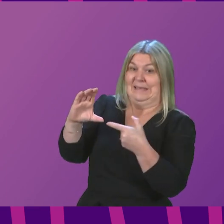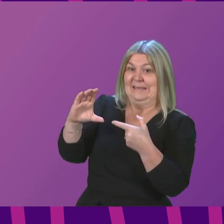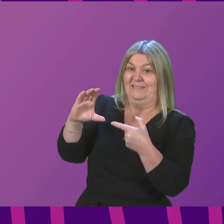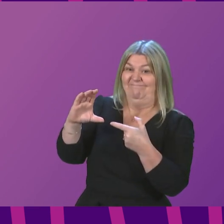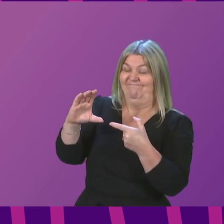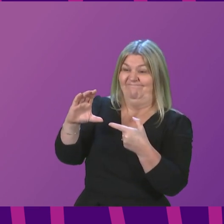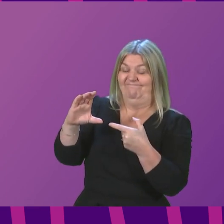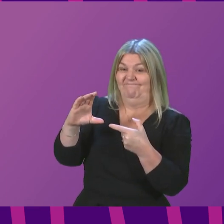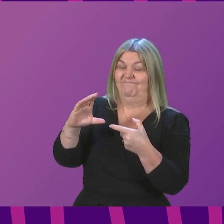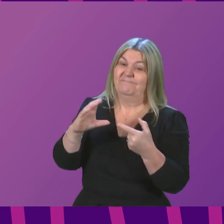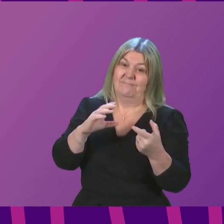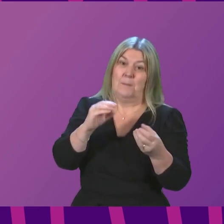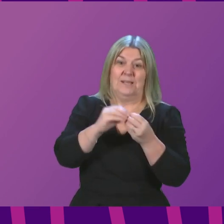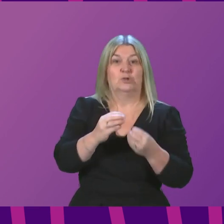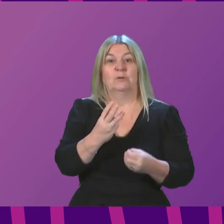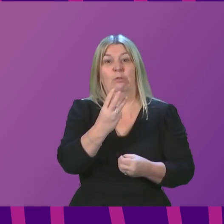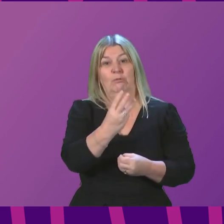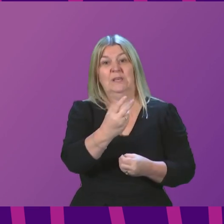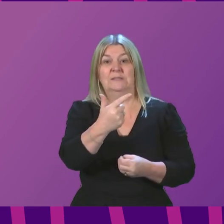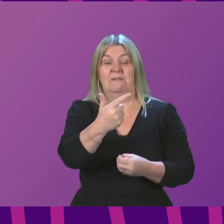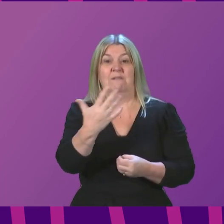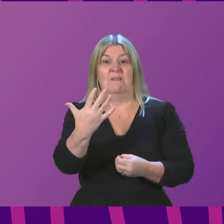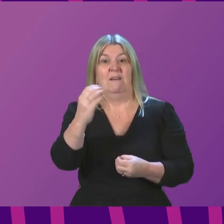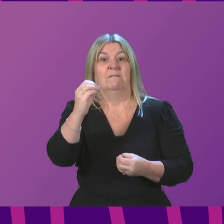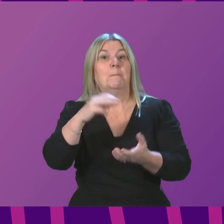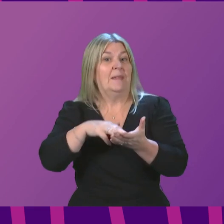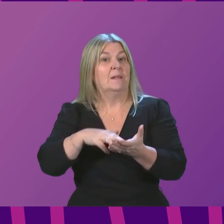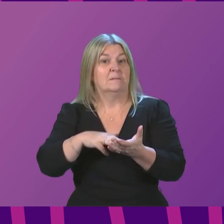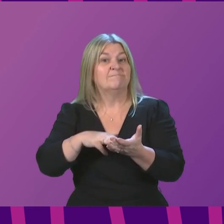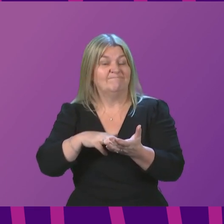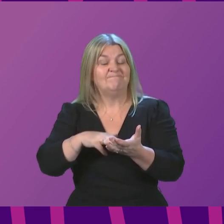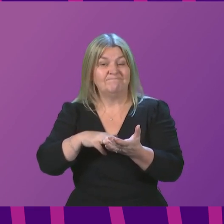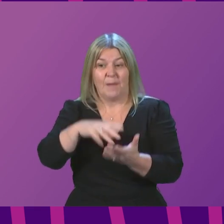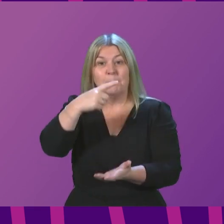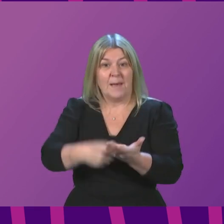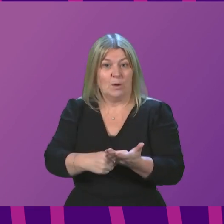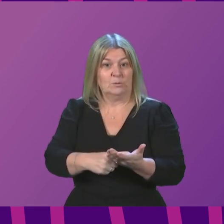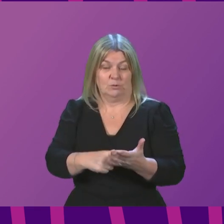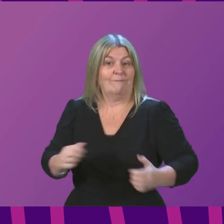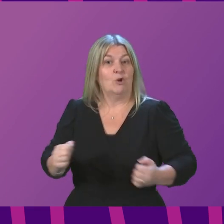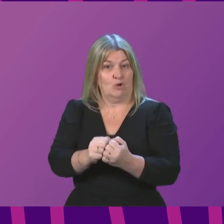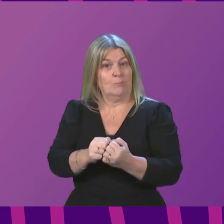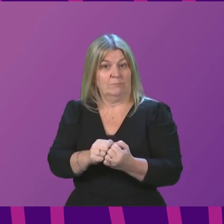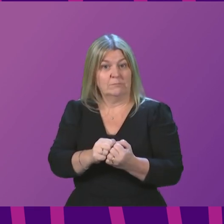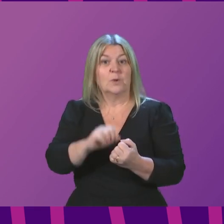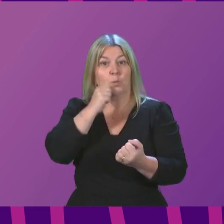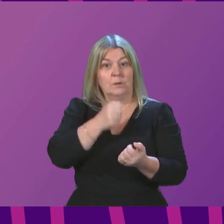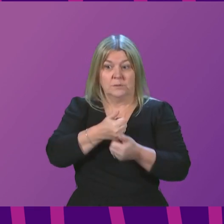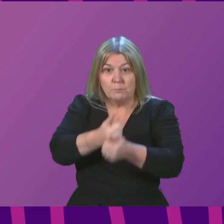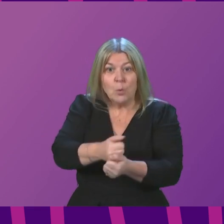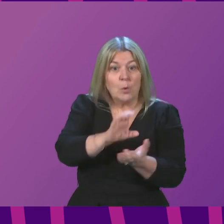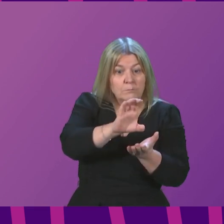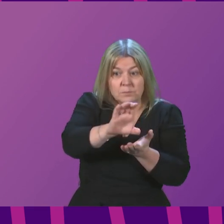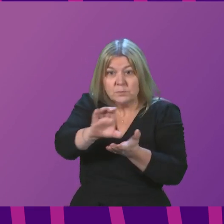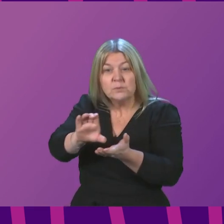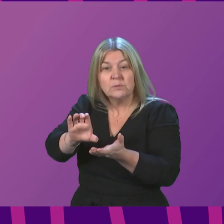The £375 million that we have already confirmed, I would say two things. Firstly, proportionately,